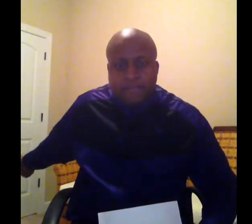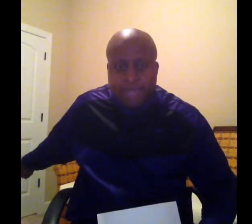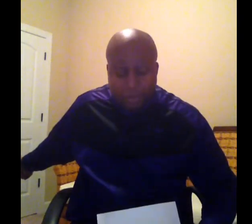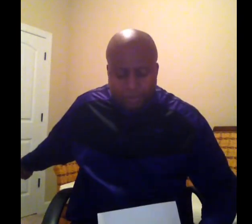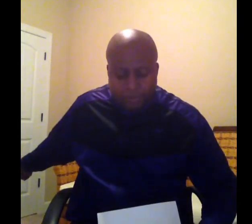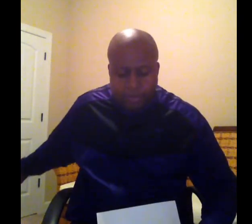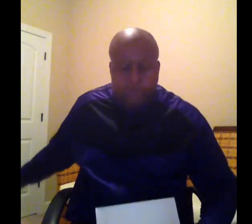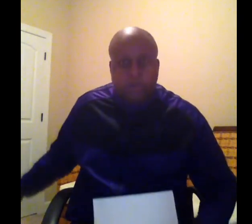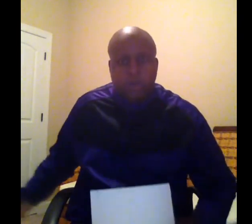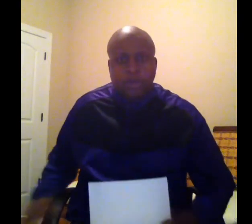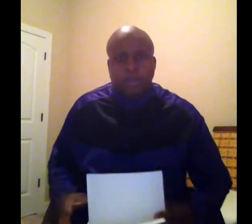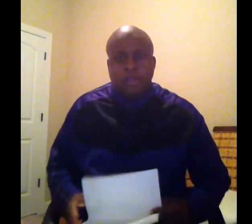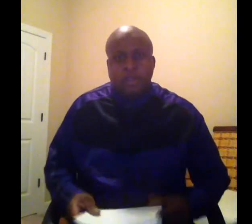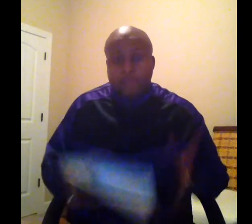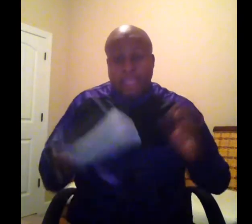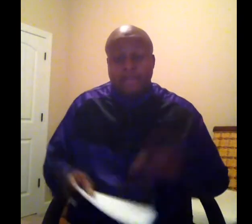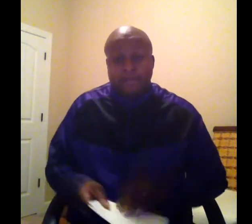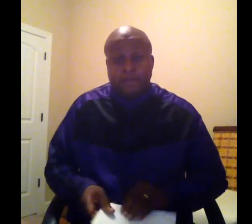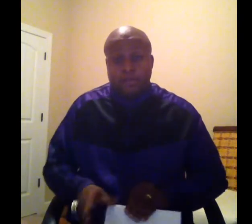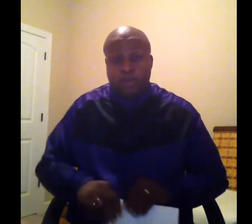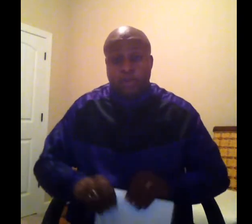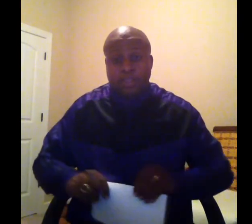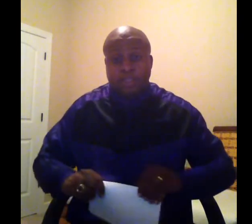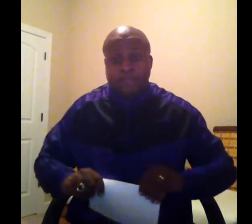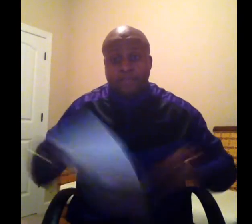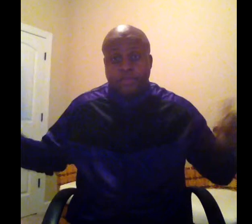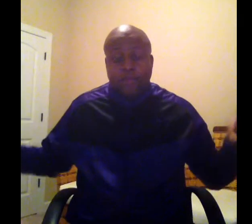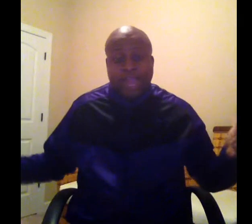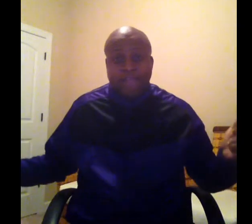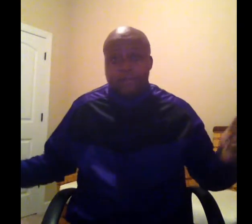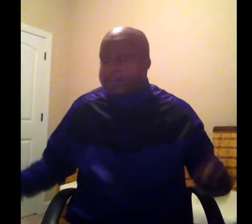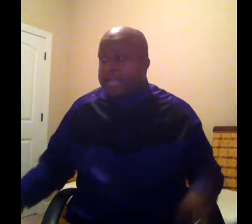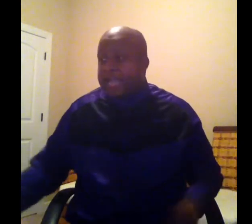now from your corner. You have the choice. Thrive or die.